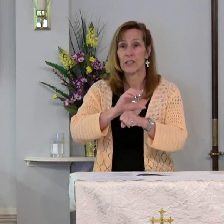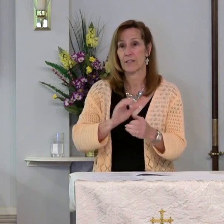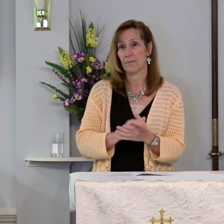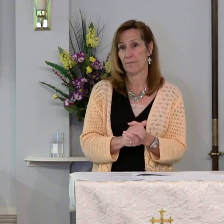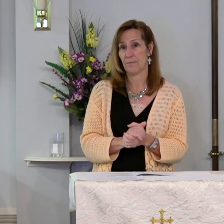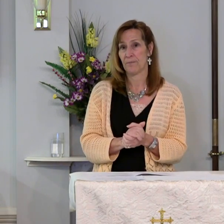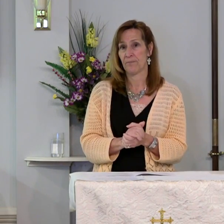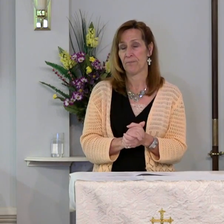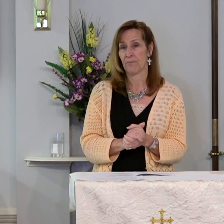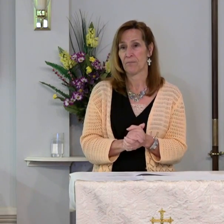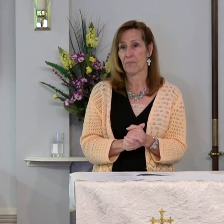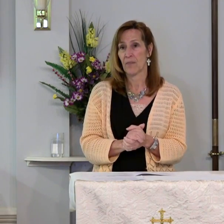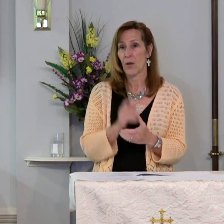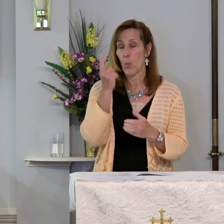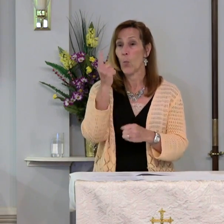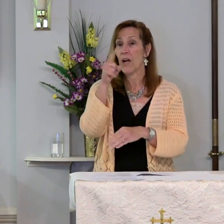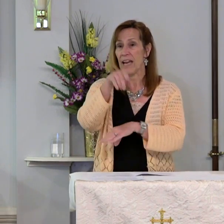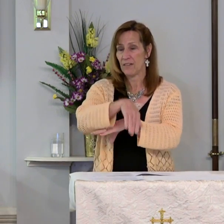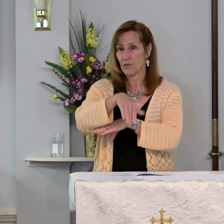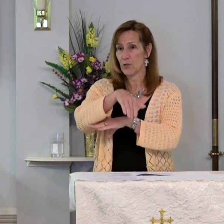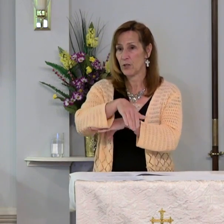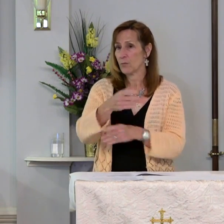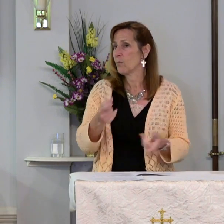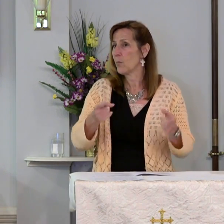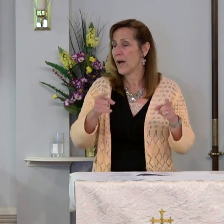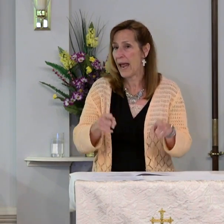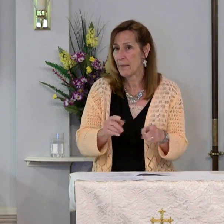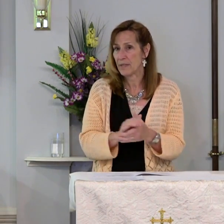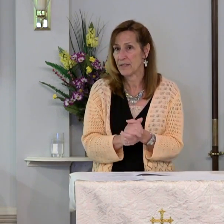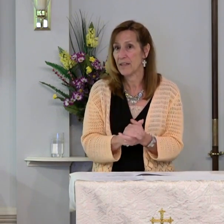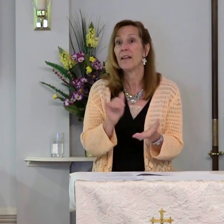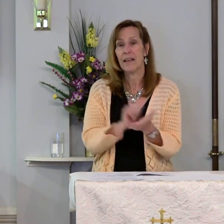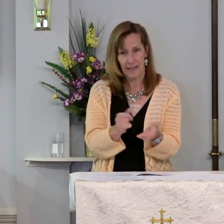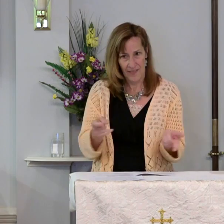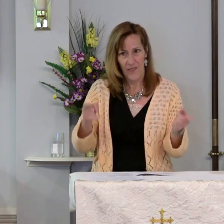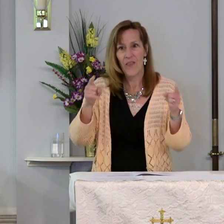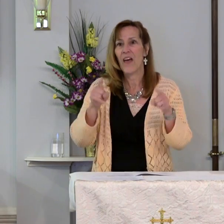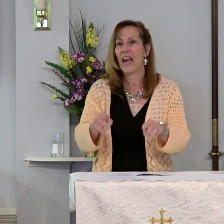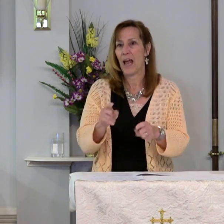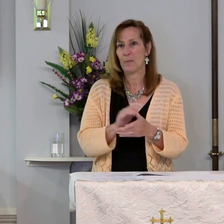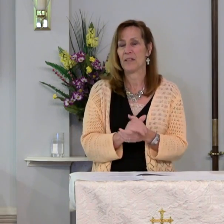And in one afternoon, that happened.